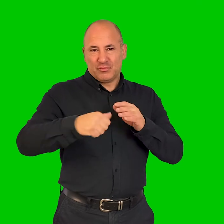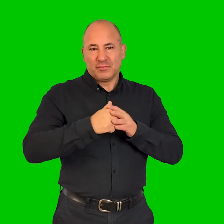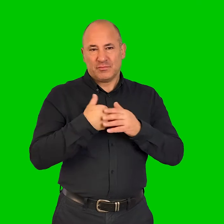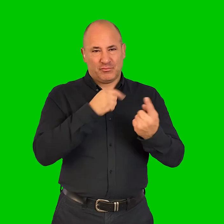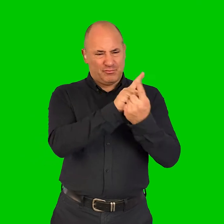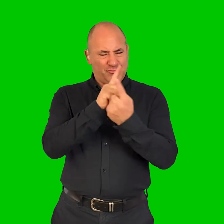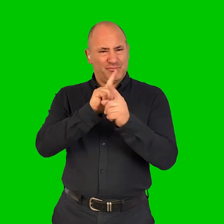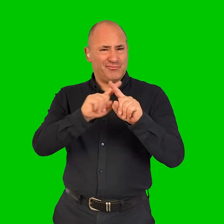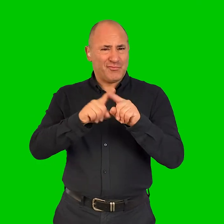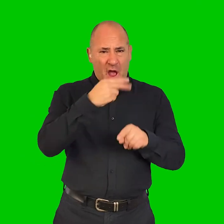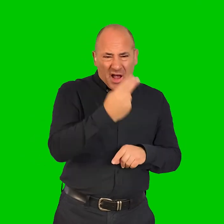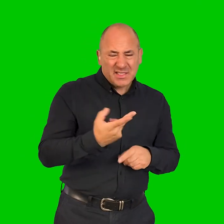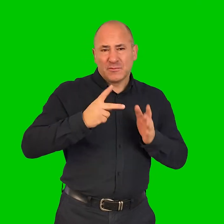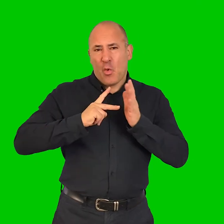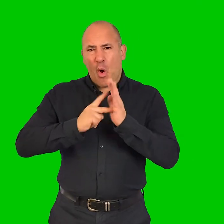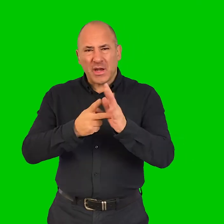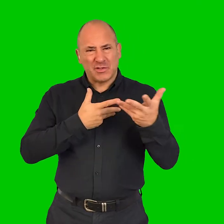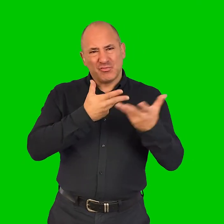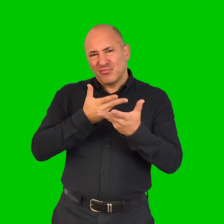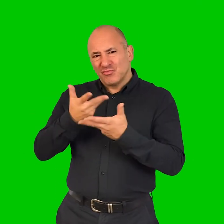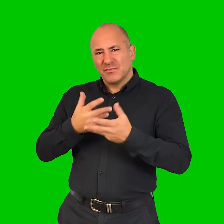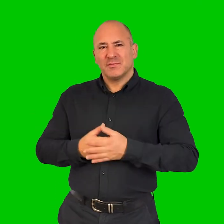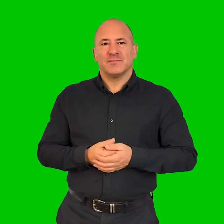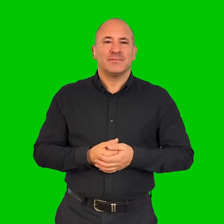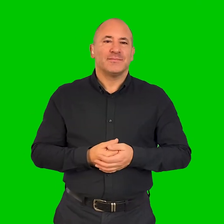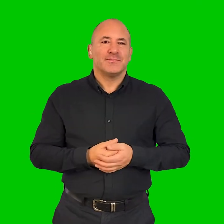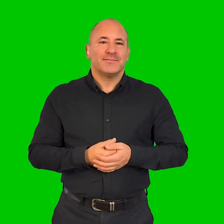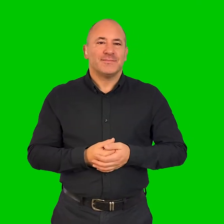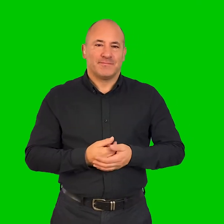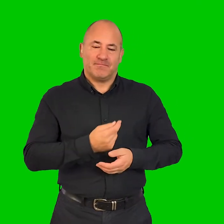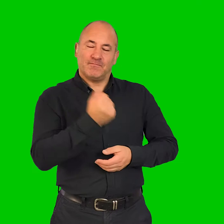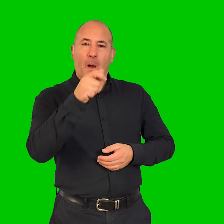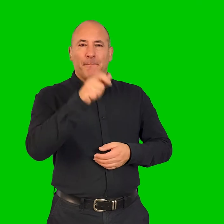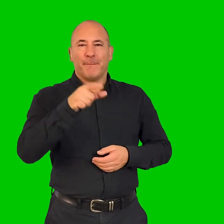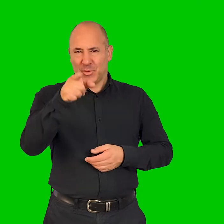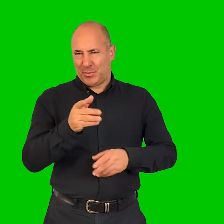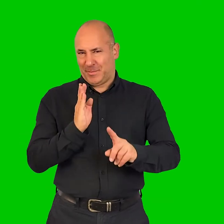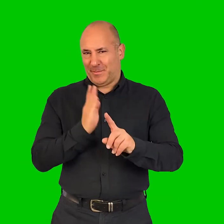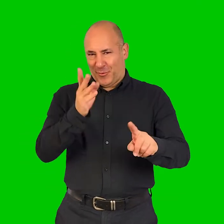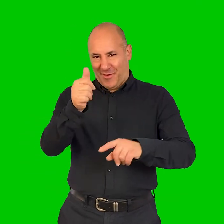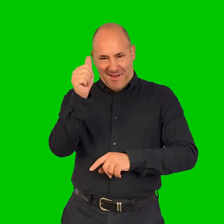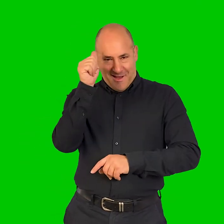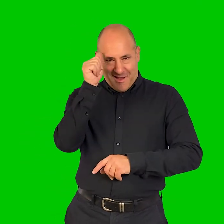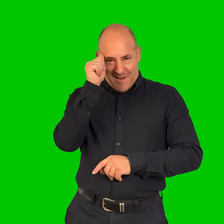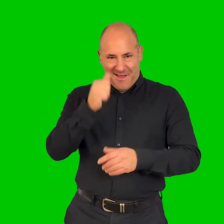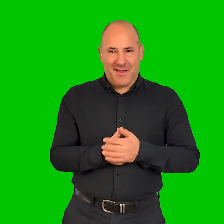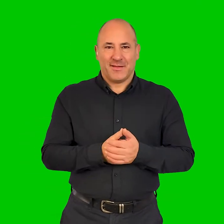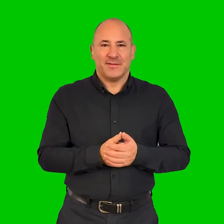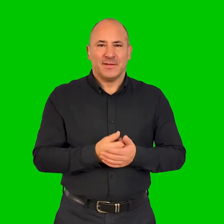a variety of artists and organisations. Some of the artists will be very familiar names to people and some may be